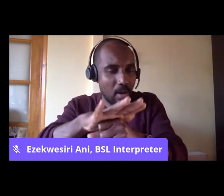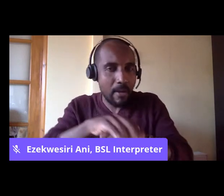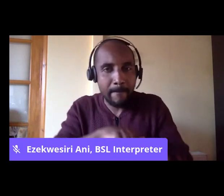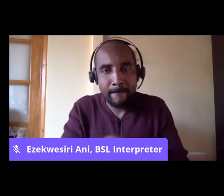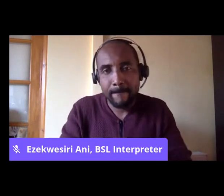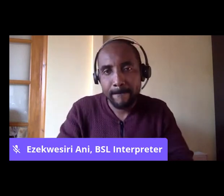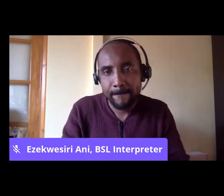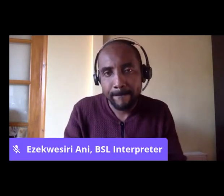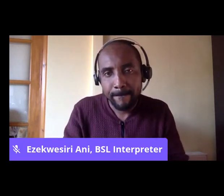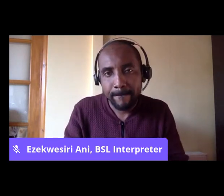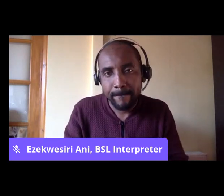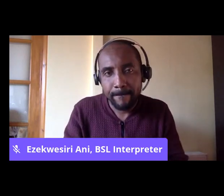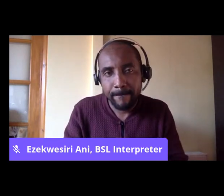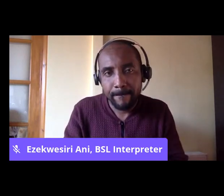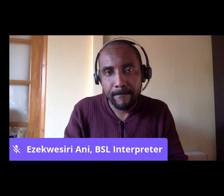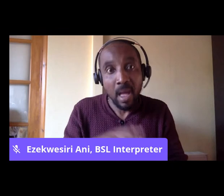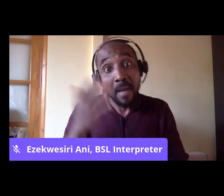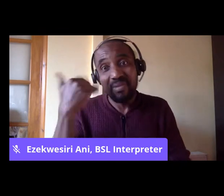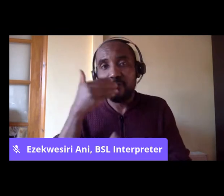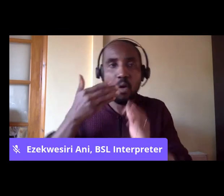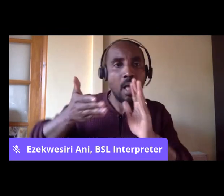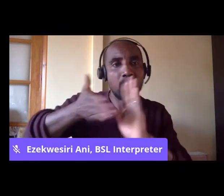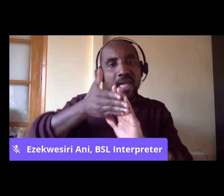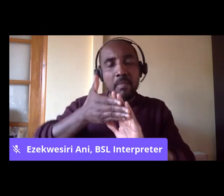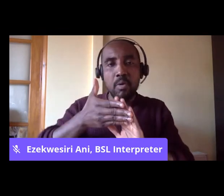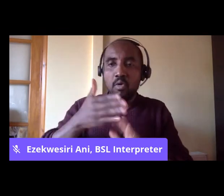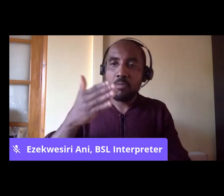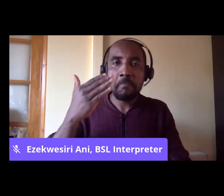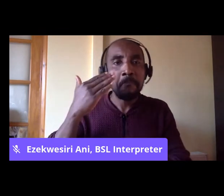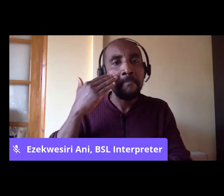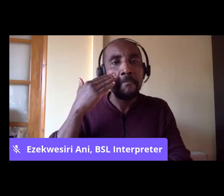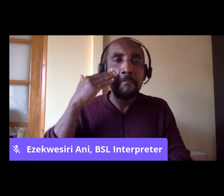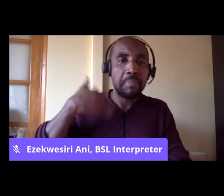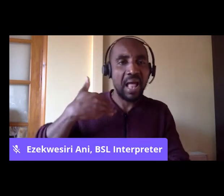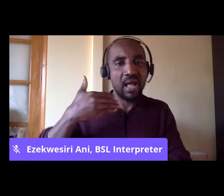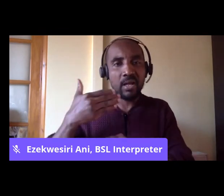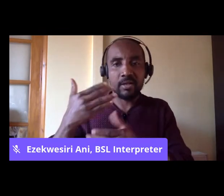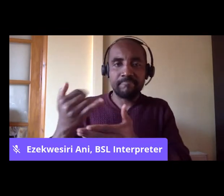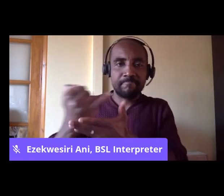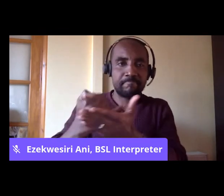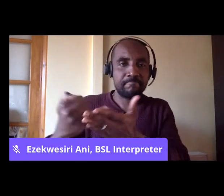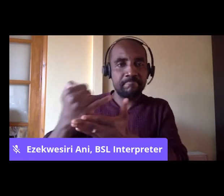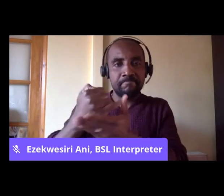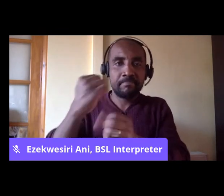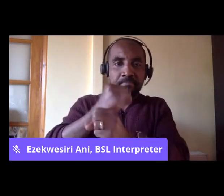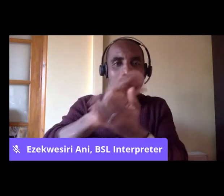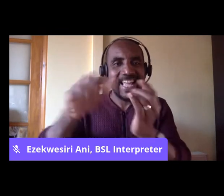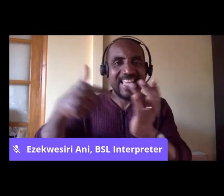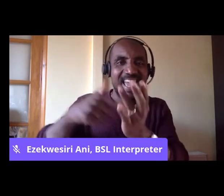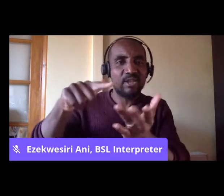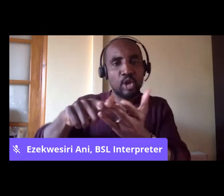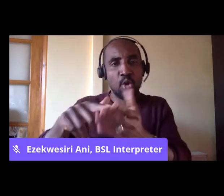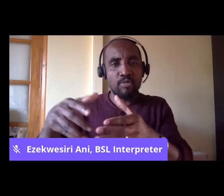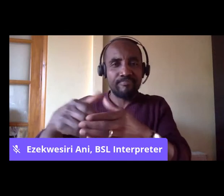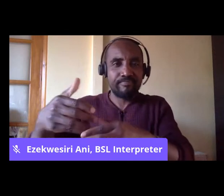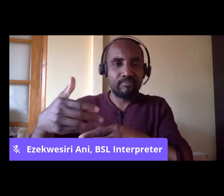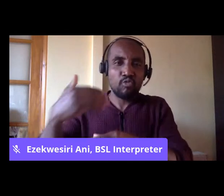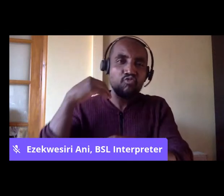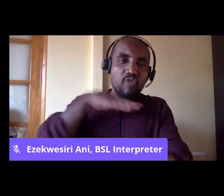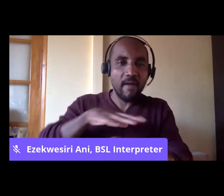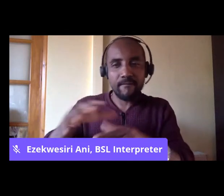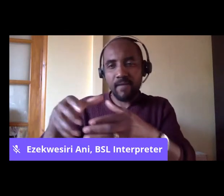that St. Paul's was a sort of black ghetto. And I think that's a misnomer because it actually was a very mixed race area.